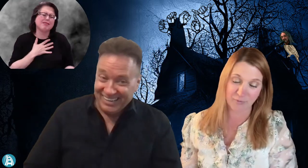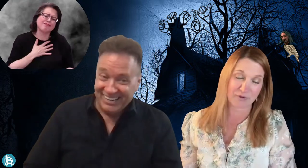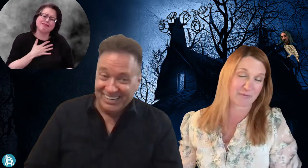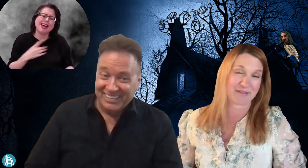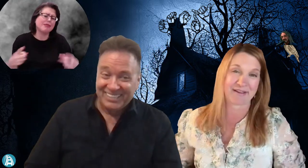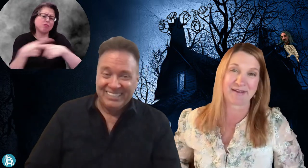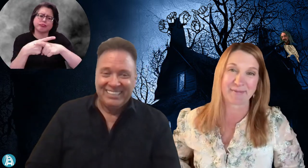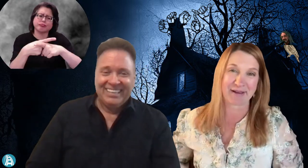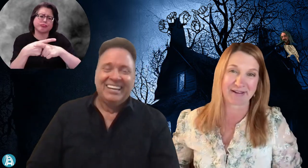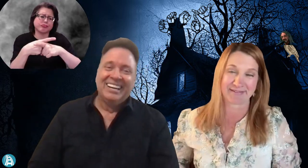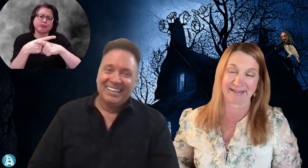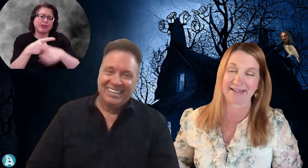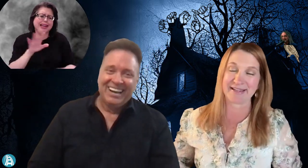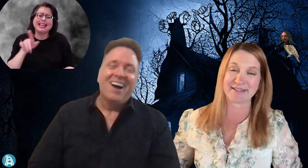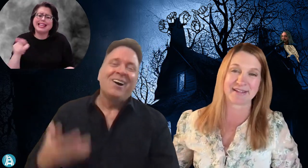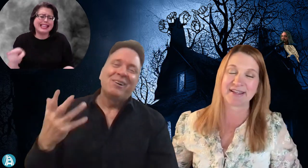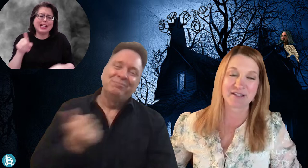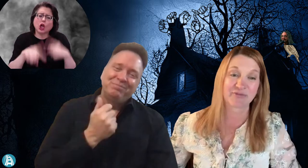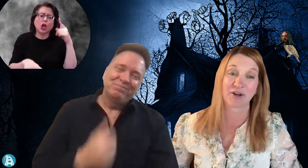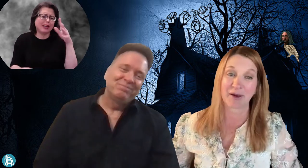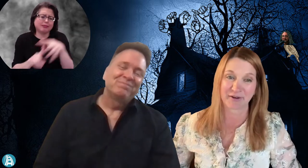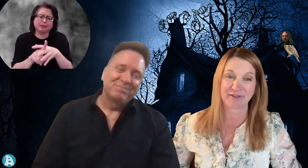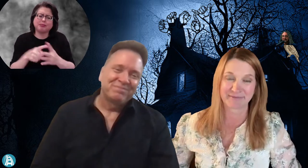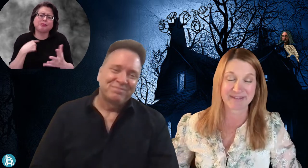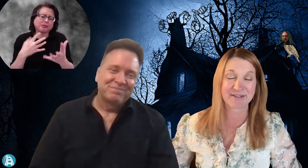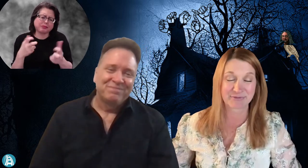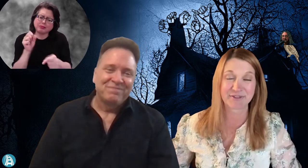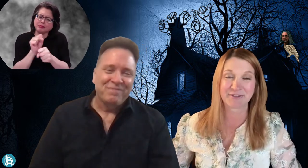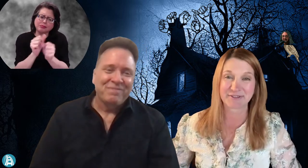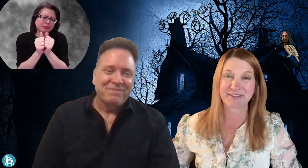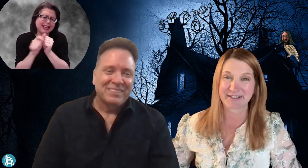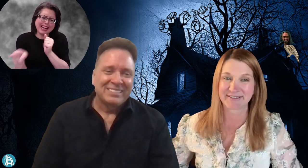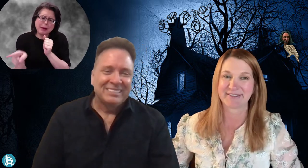to work with him. He's phenomenal. He's really, really talented.